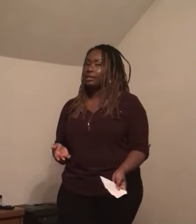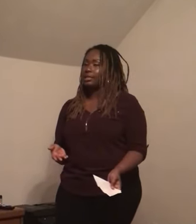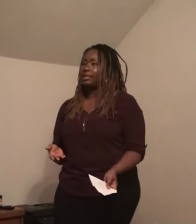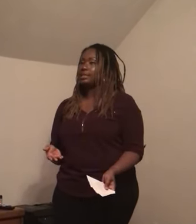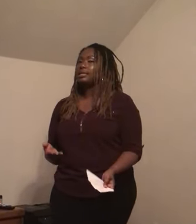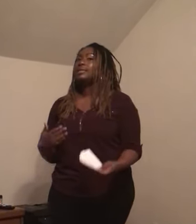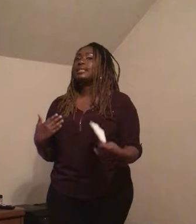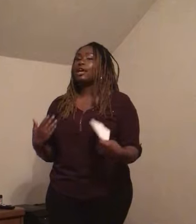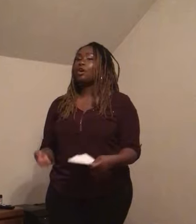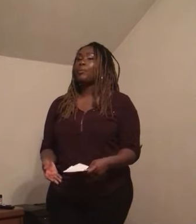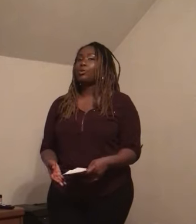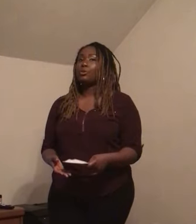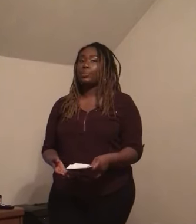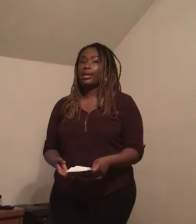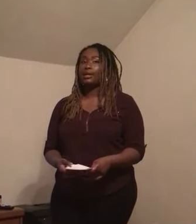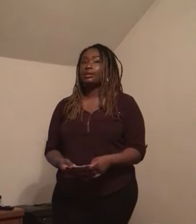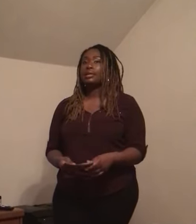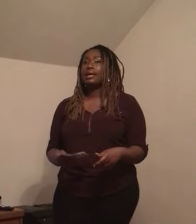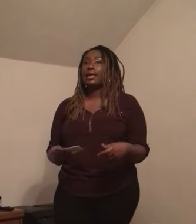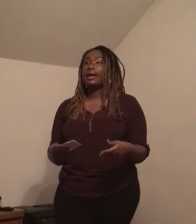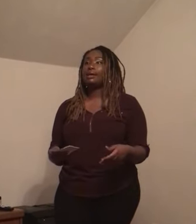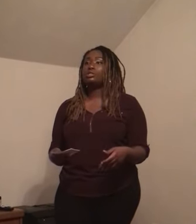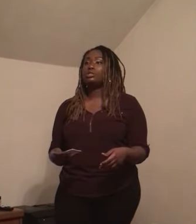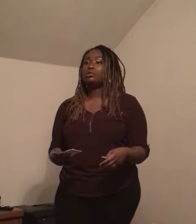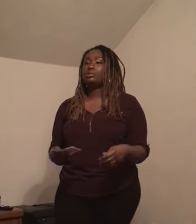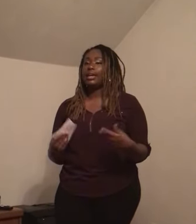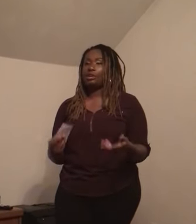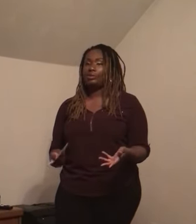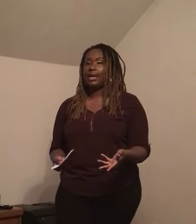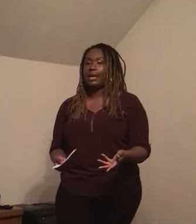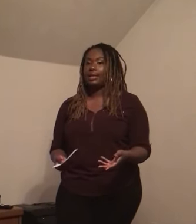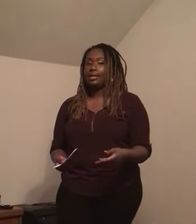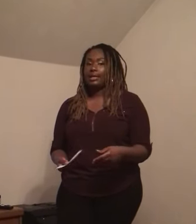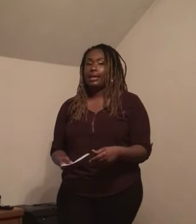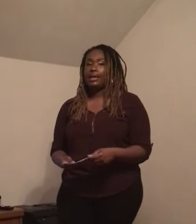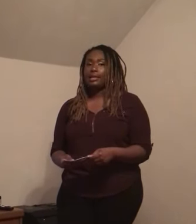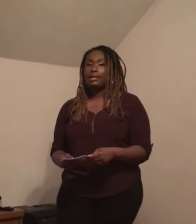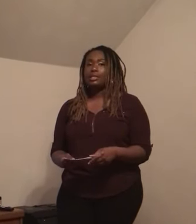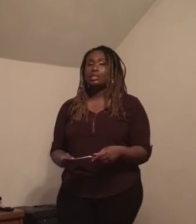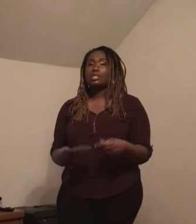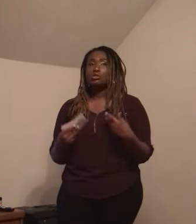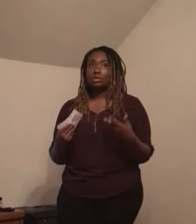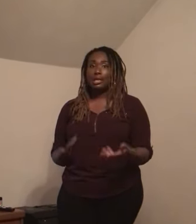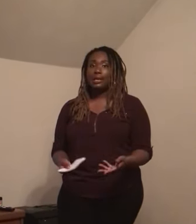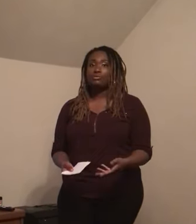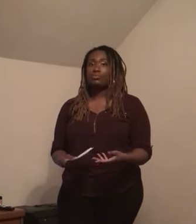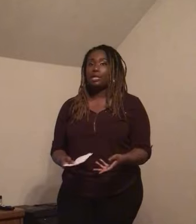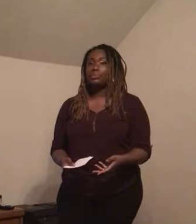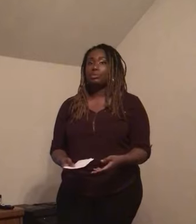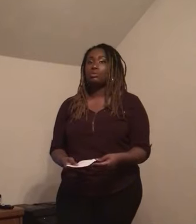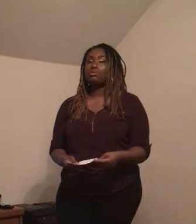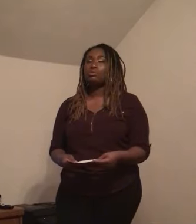methods that help you prepare how to interact and socialize with people who